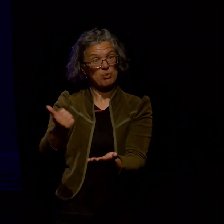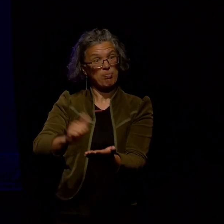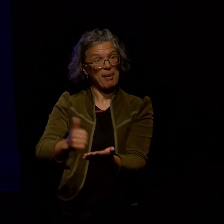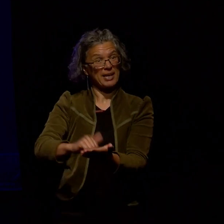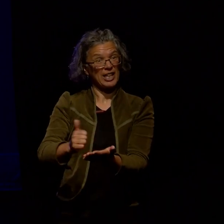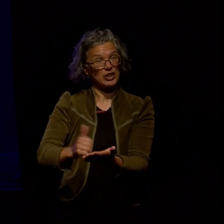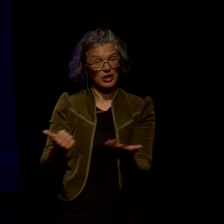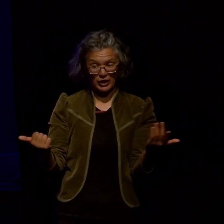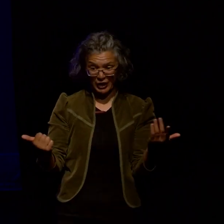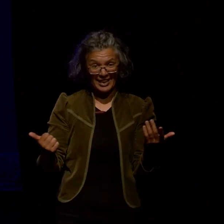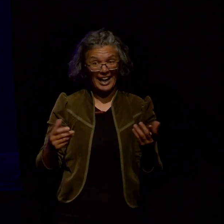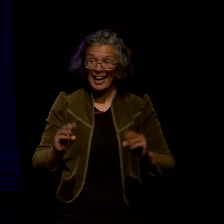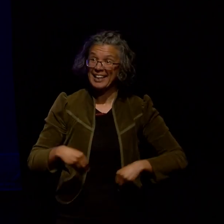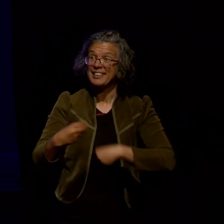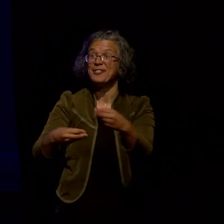turns out